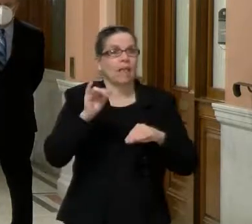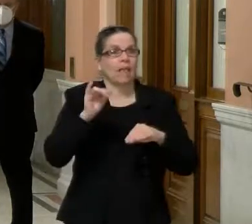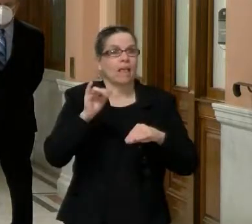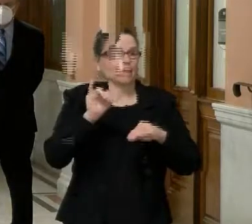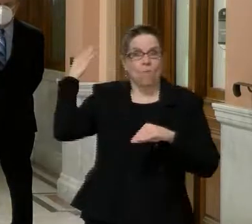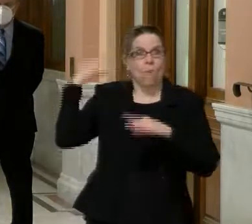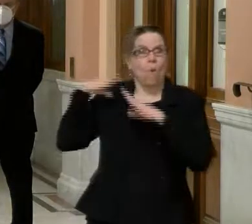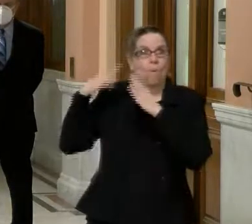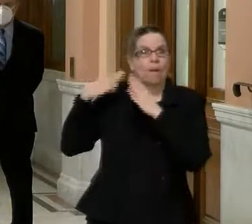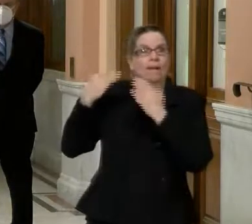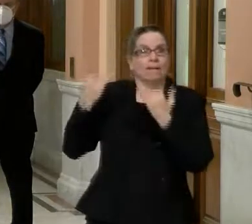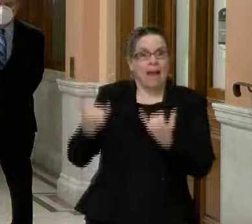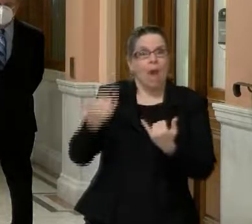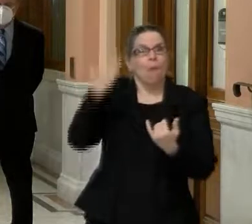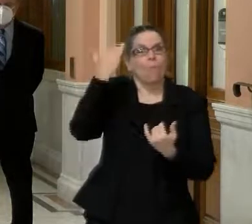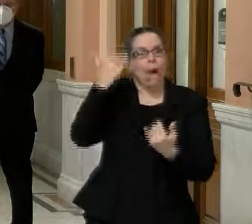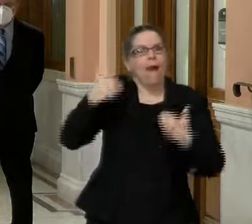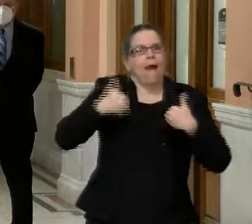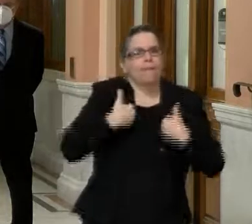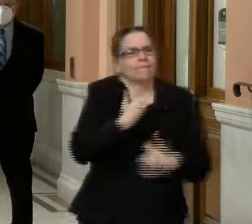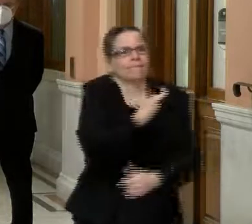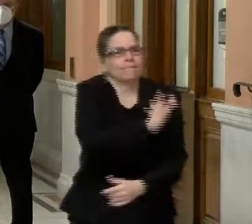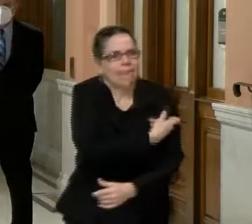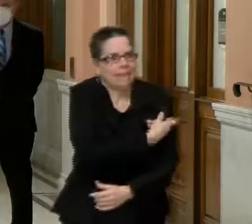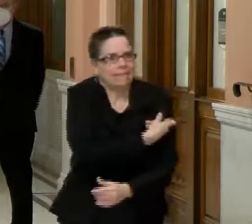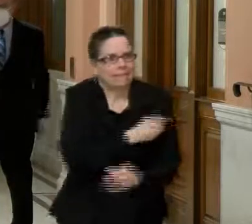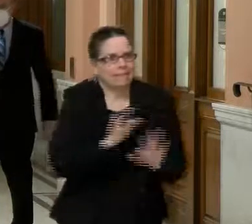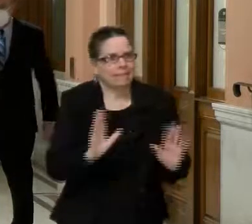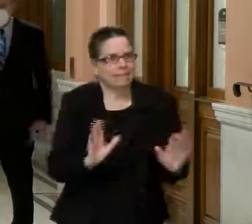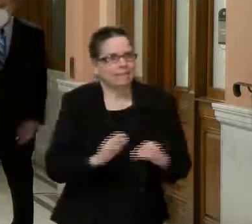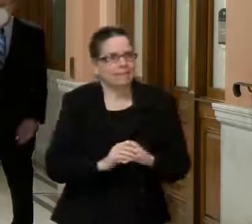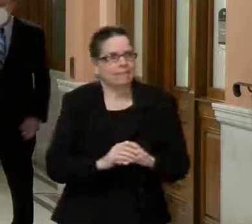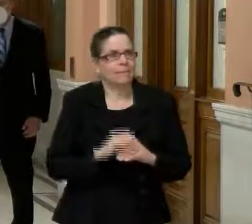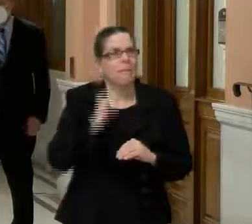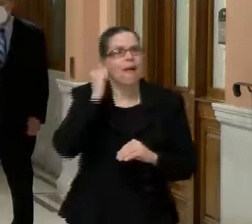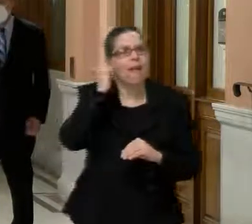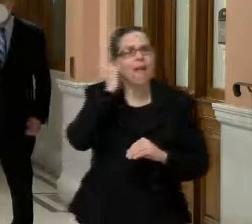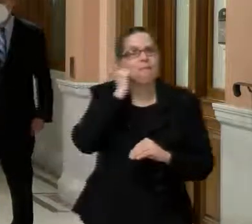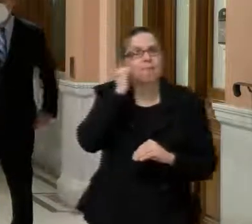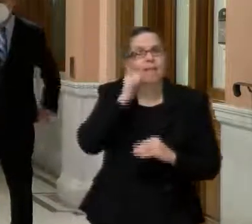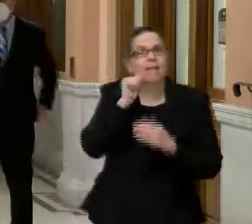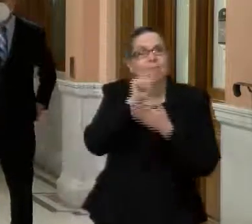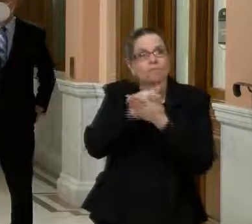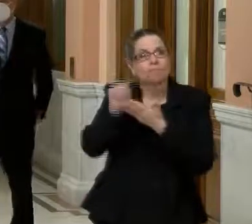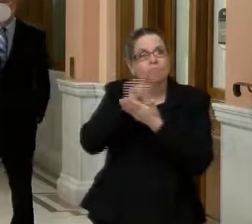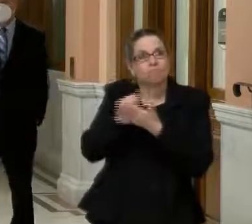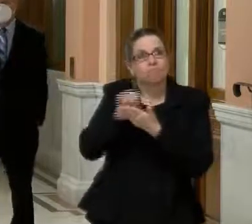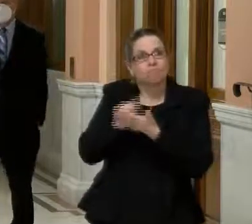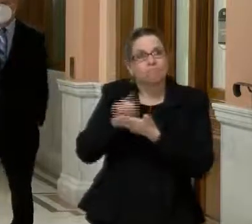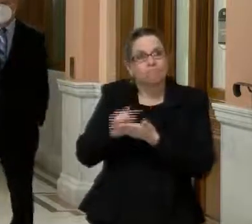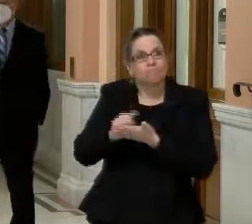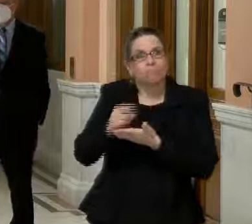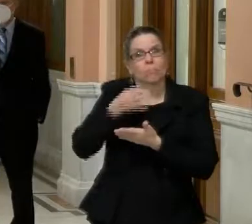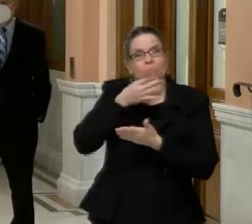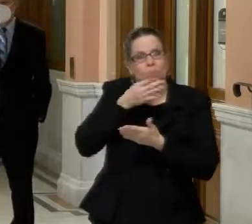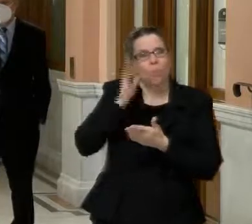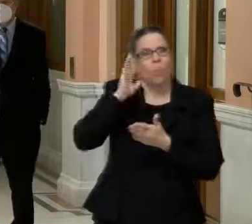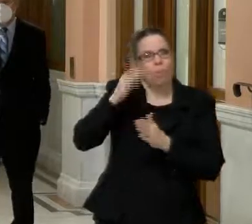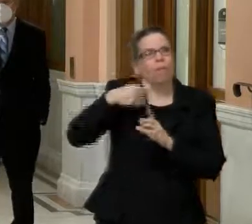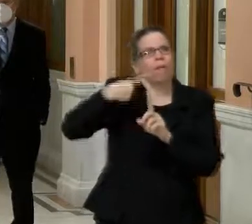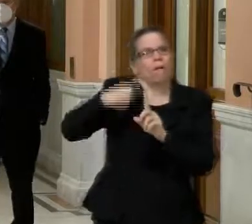we have the vaccine, uh, and every day, every week, soon to be every month, we're going to be,